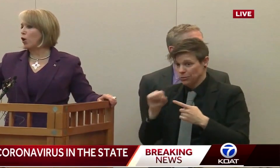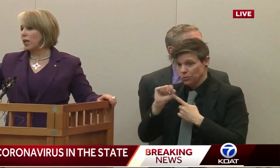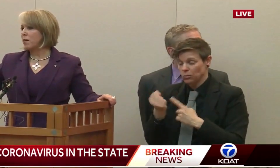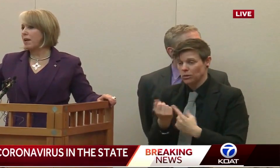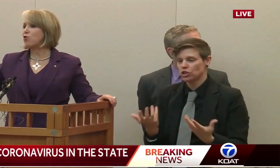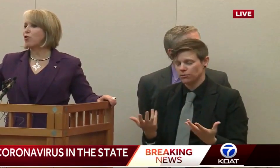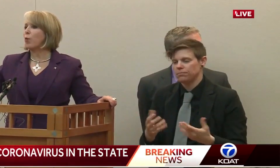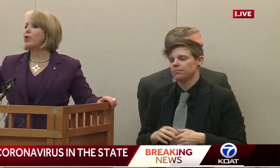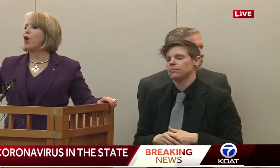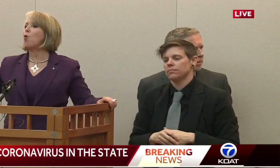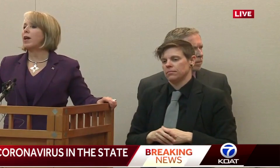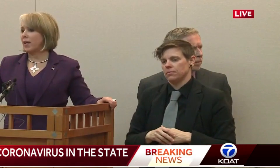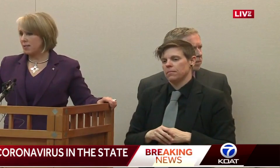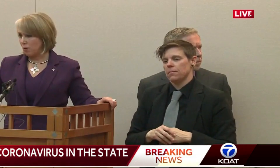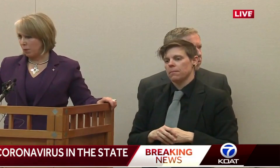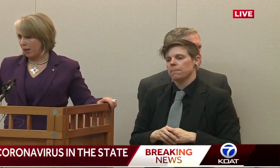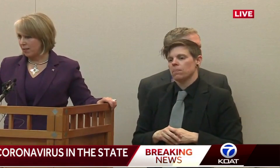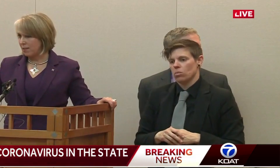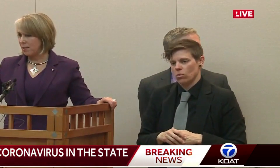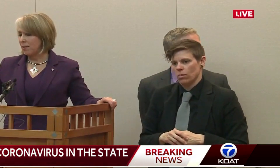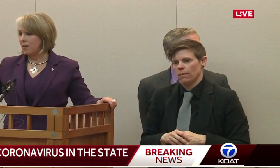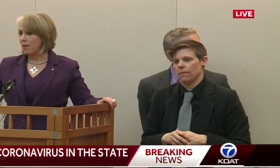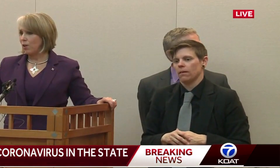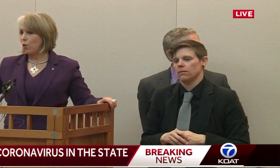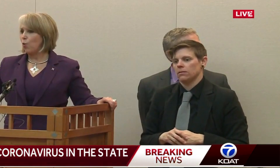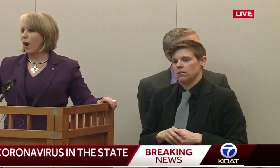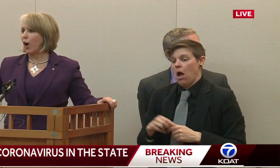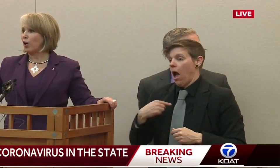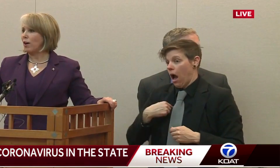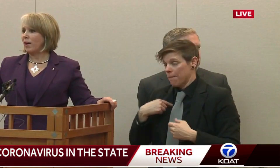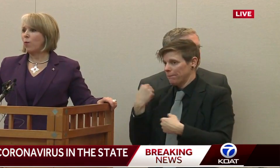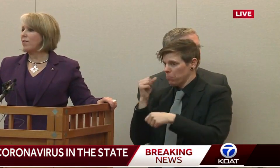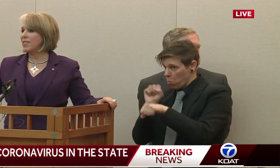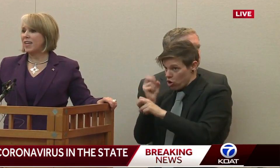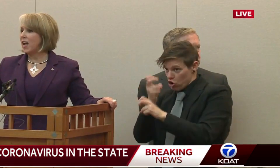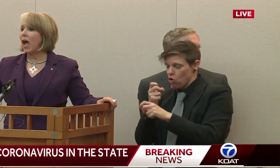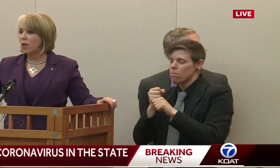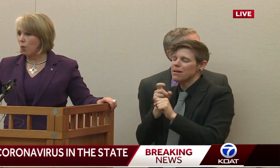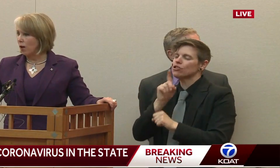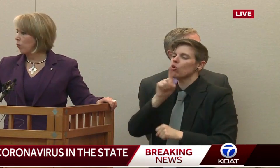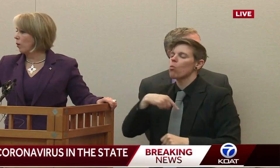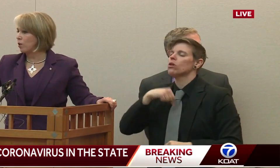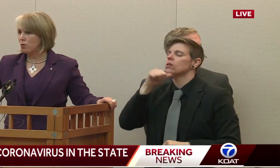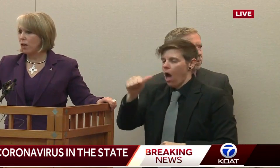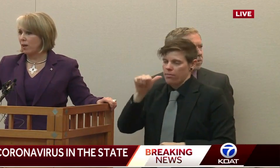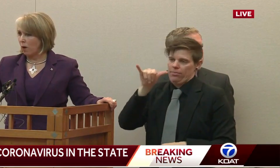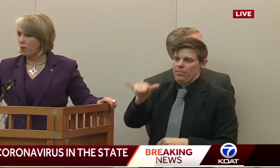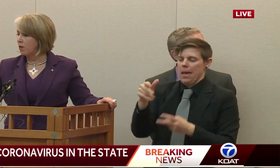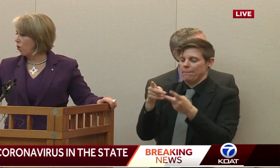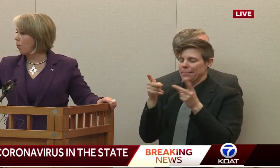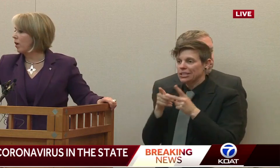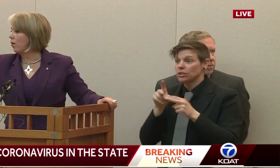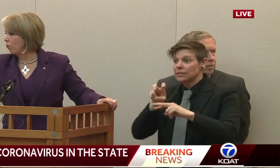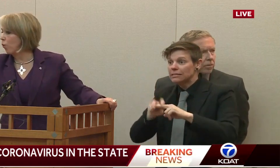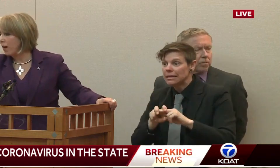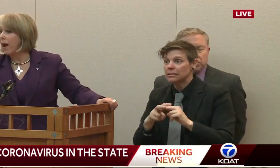I'm working to make sure that we don't get to a place where we have to say to anyone we were too late.